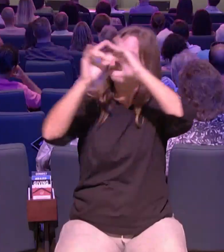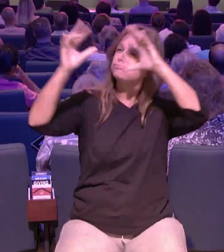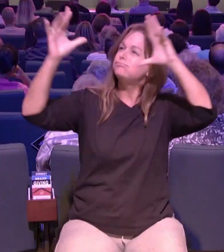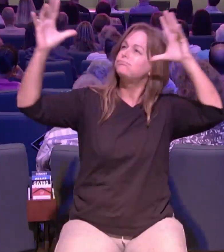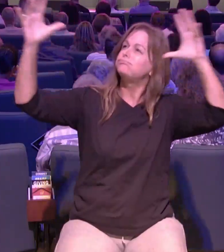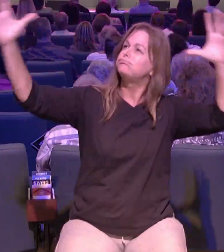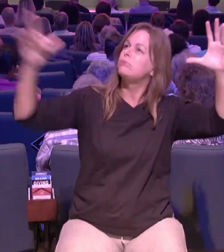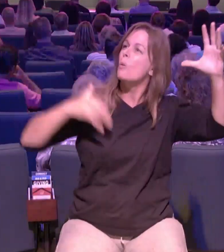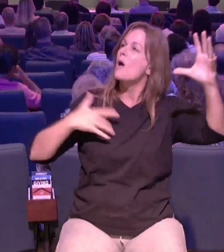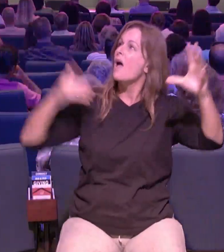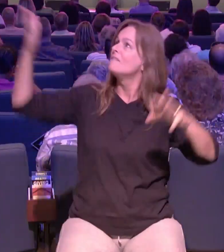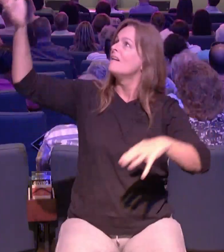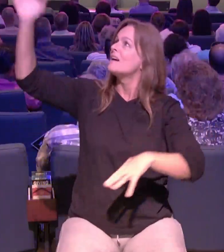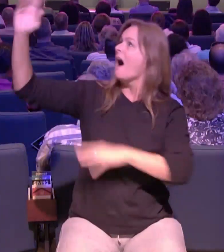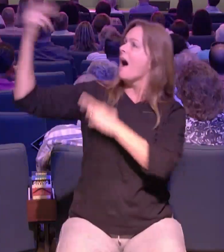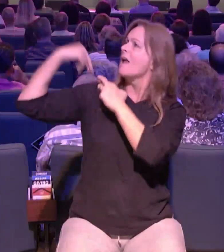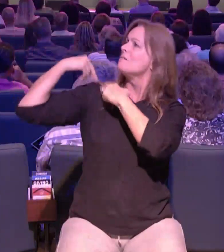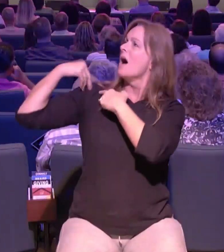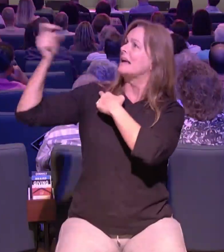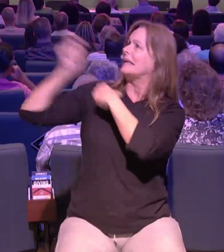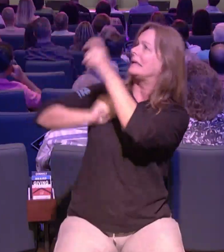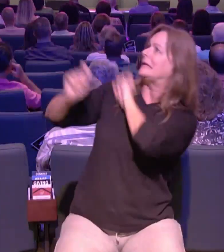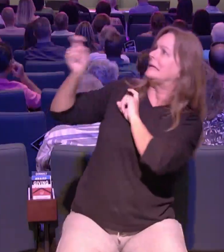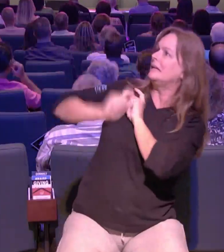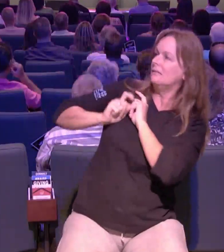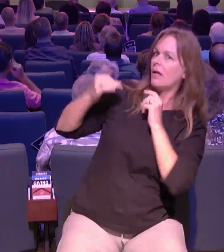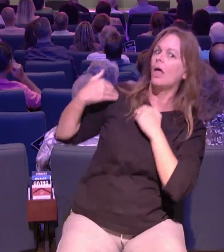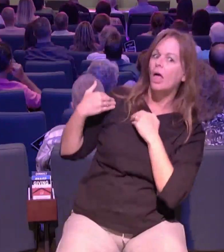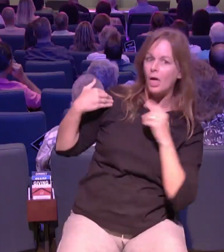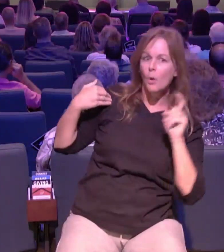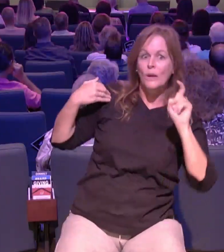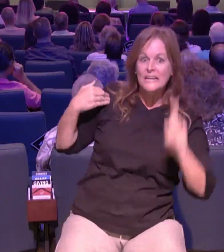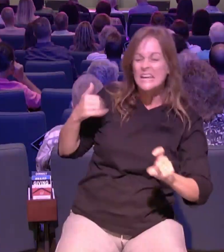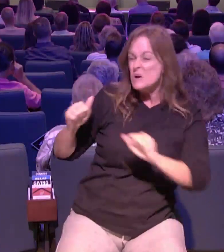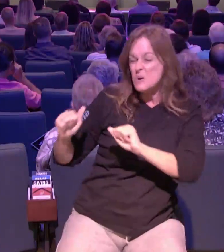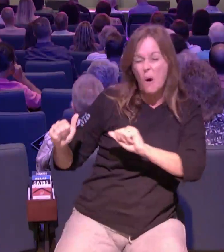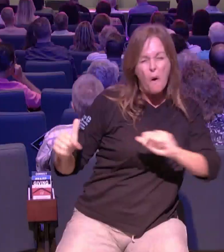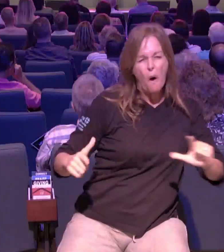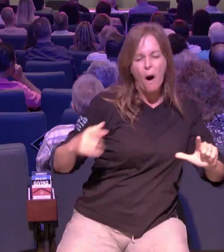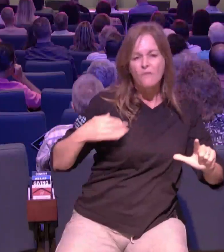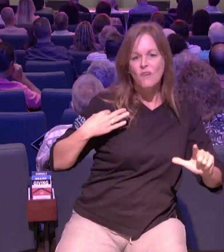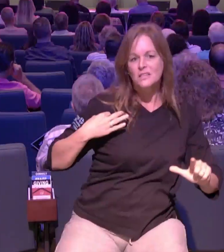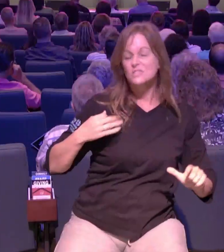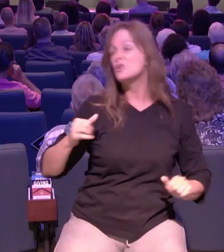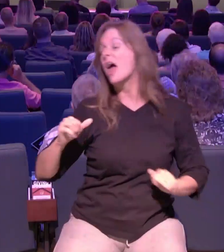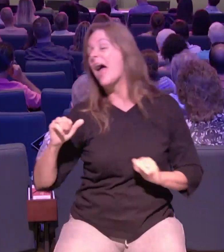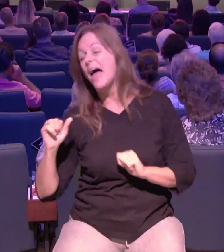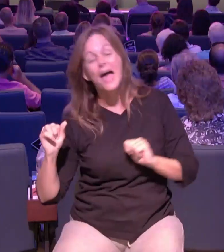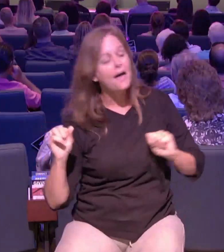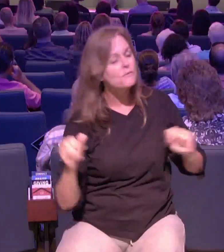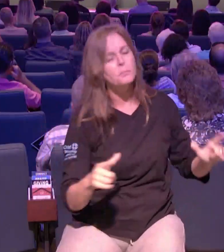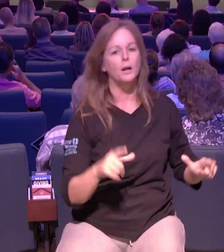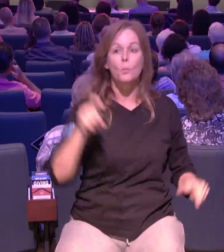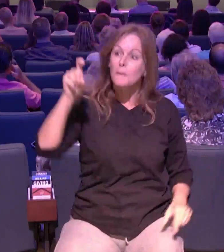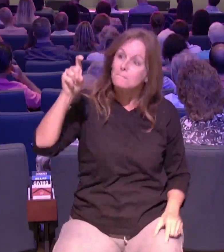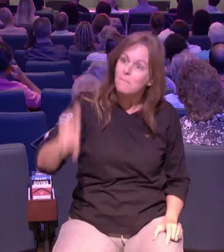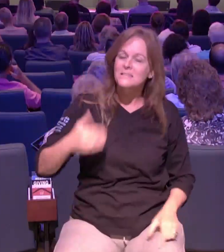is so big our dreams for this region are so big that we would see a radical transformation that we cannot do it without you you are a